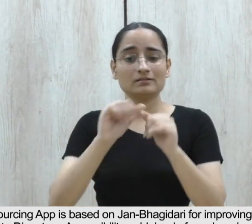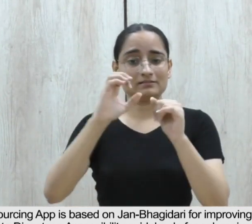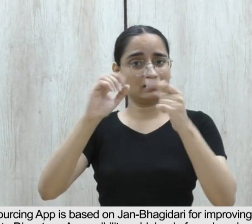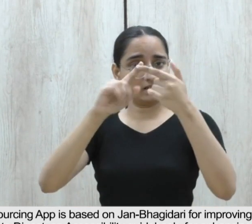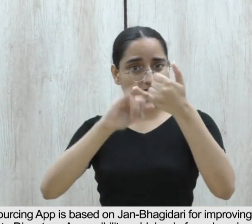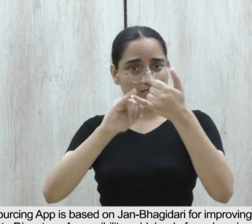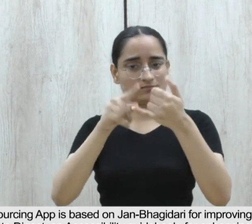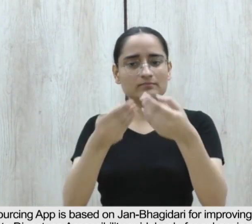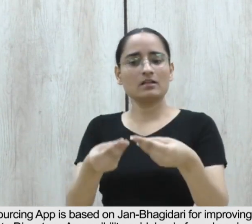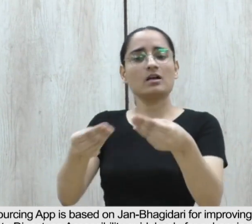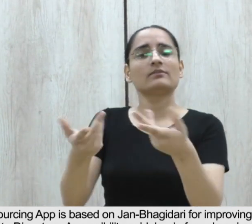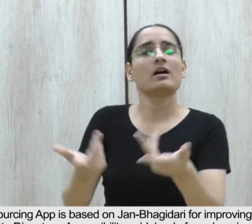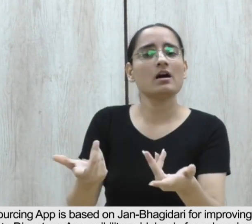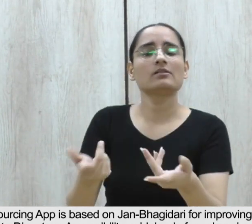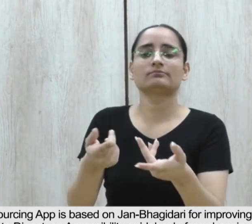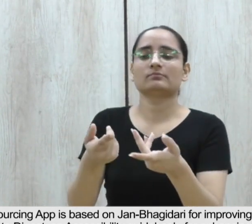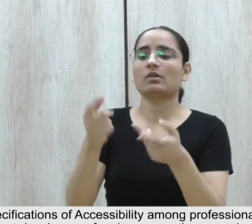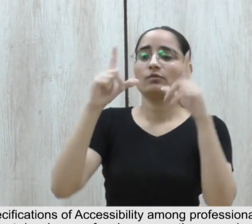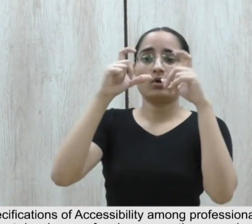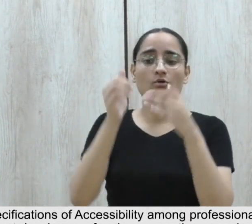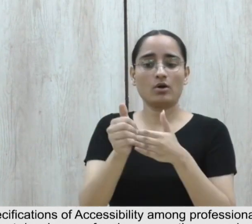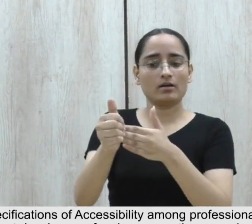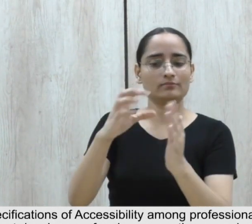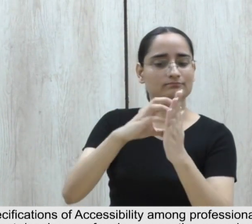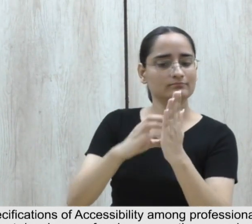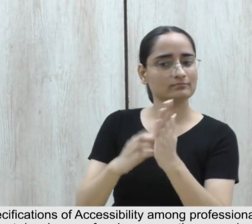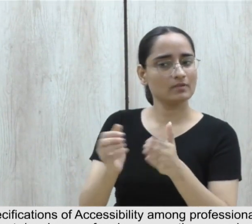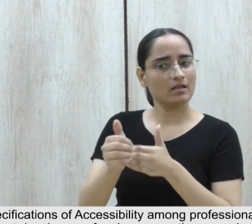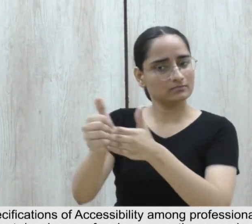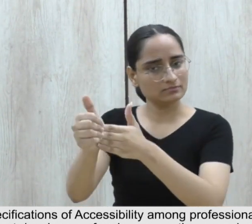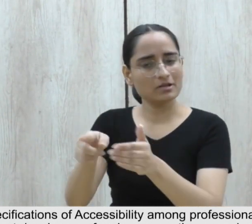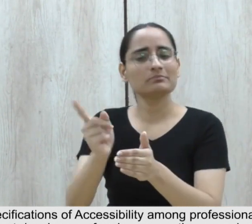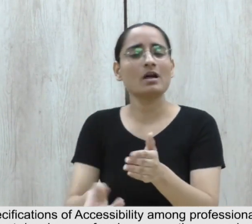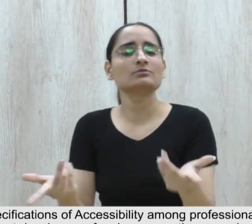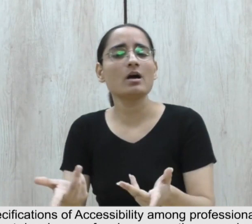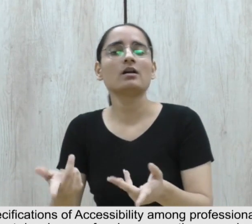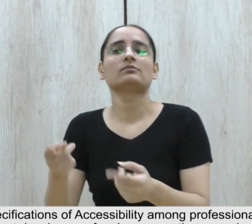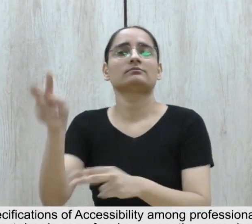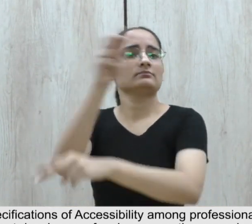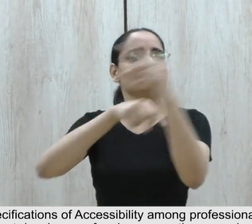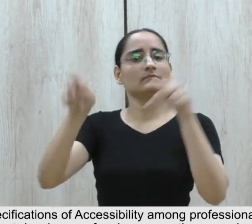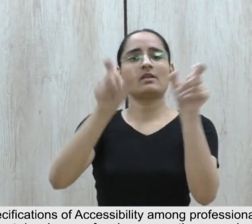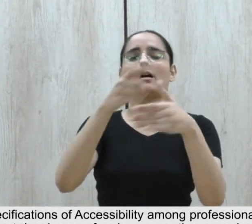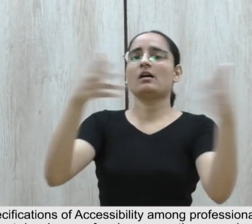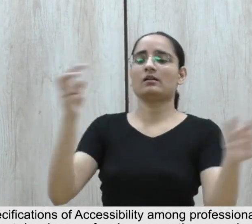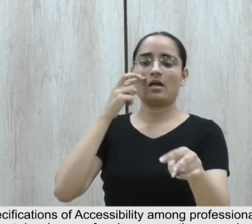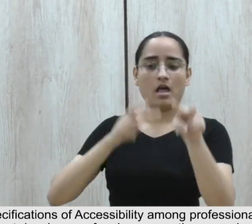enhancing understanding of the requirements and specifications of accessibility among